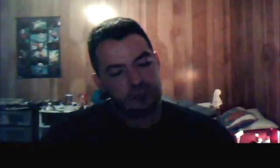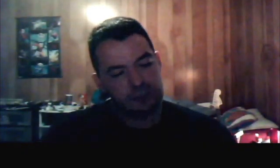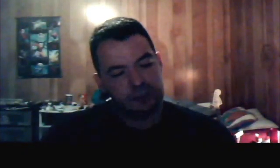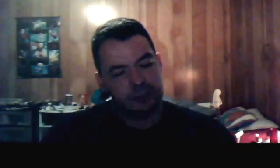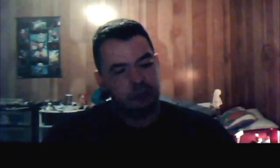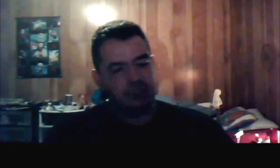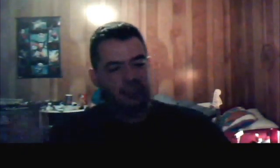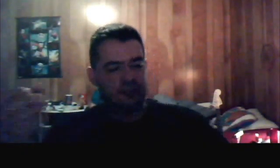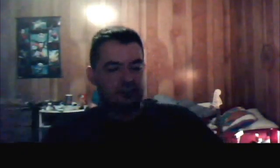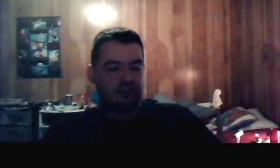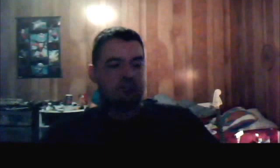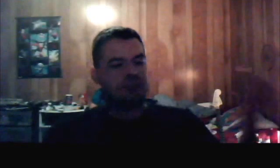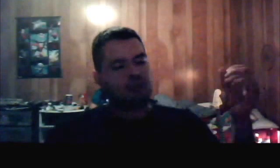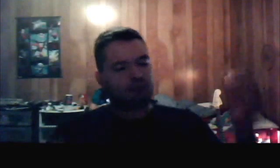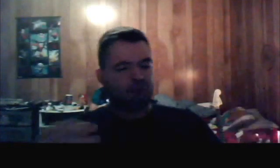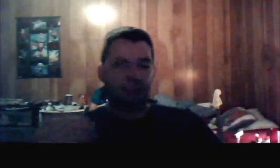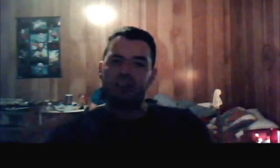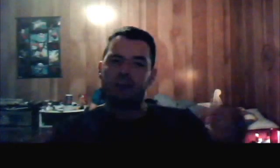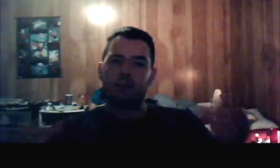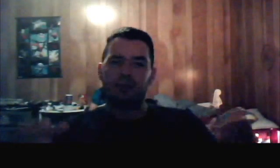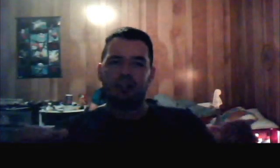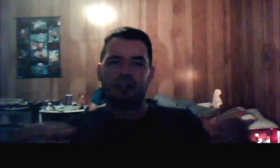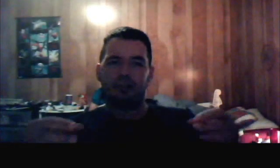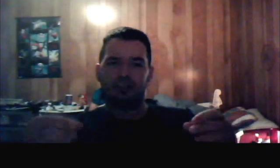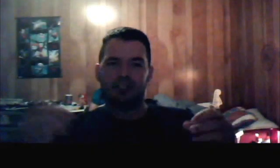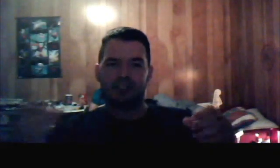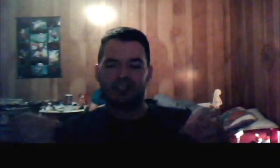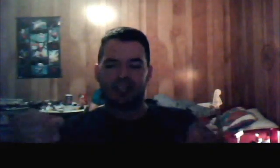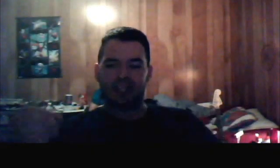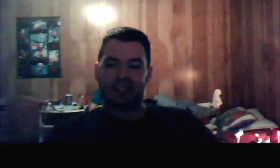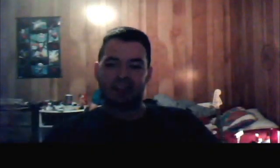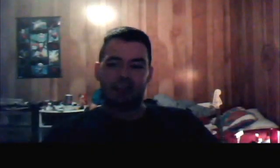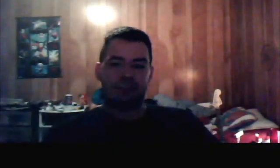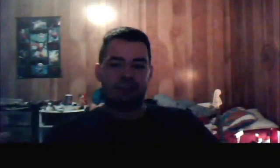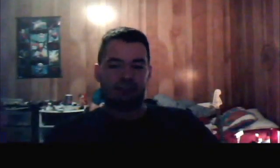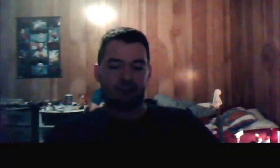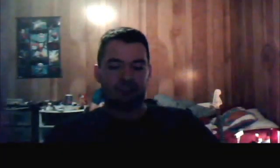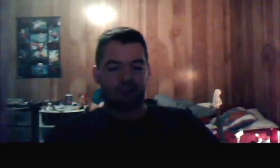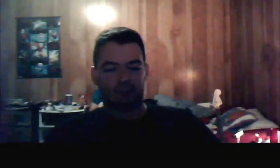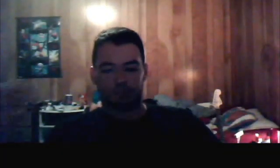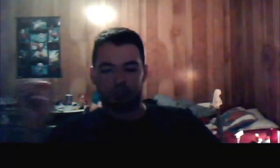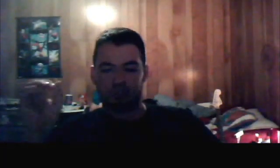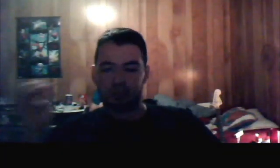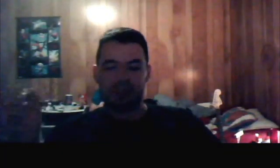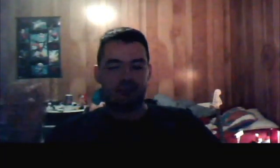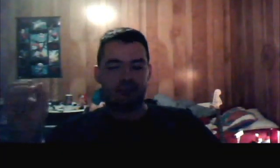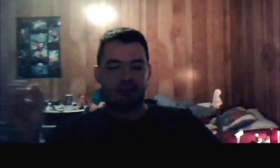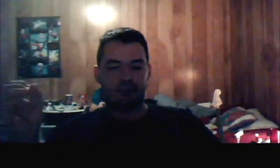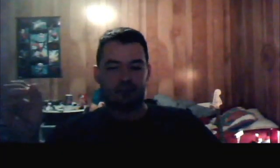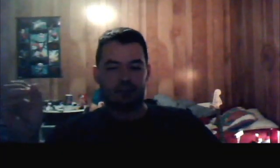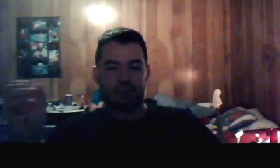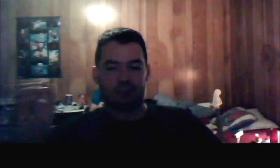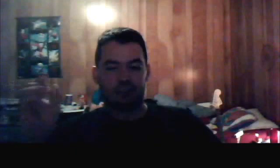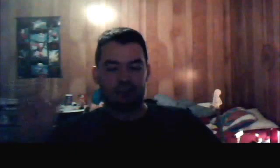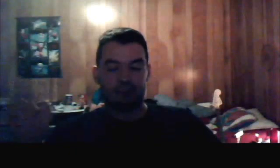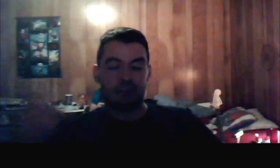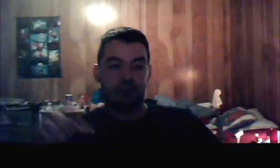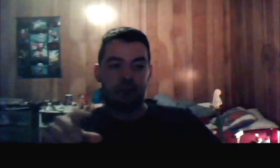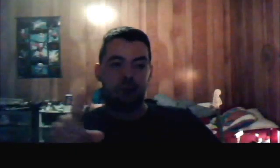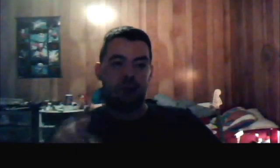Because, you know, you think it's one thing, but then in the end, it ends up being something completely different. Now, to be confused with